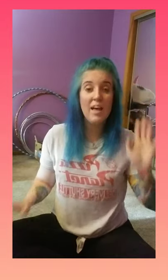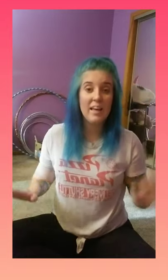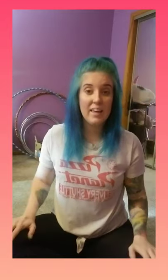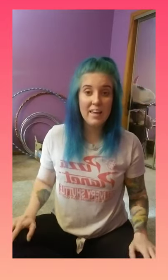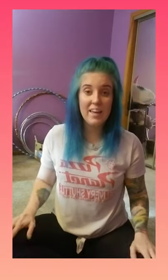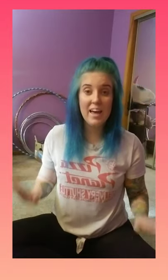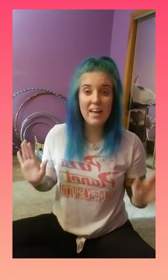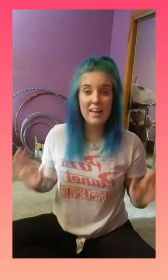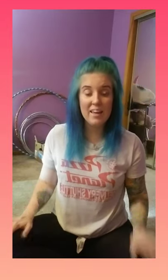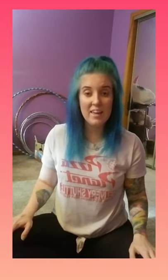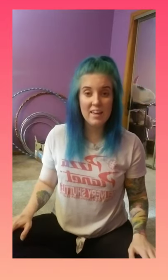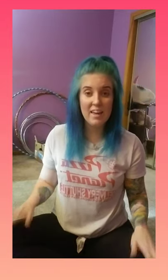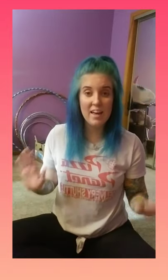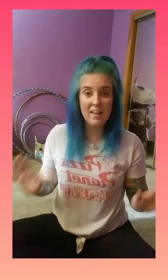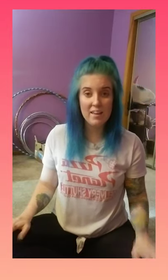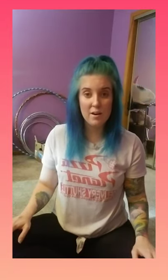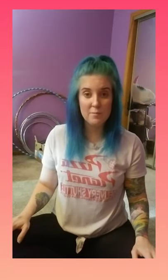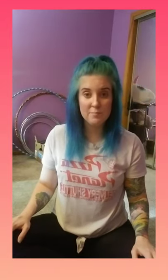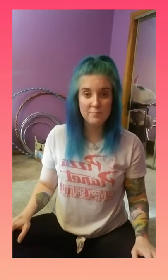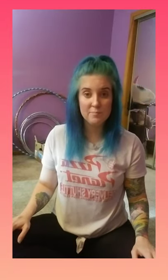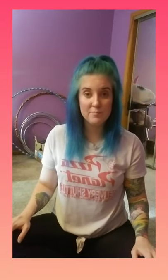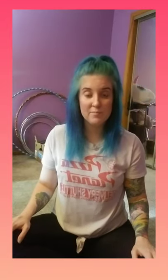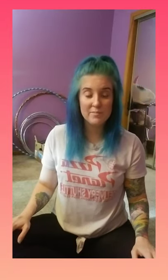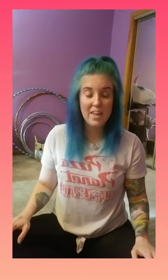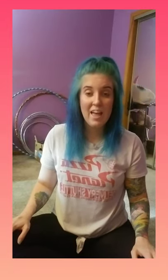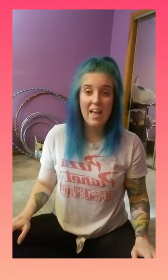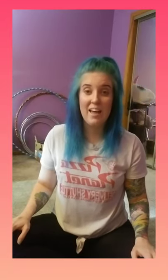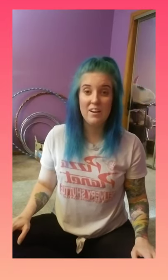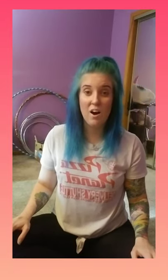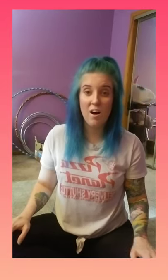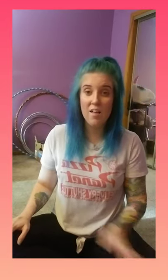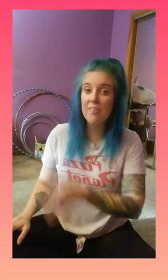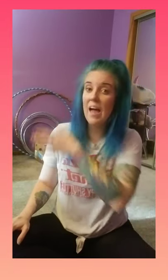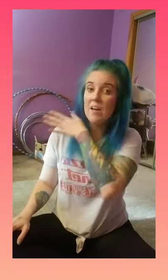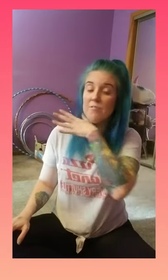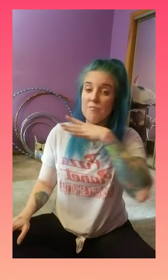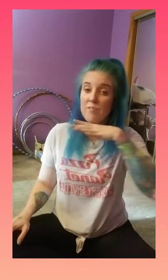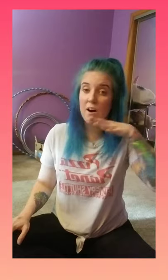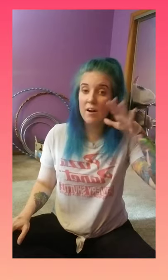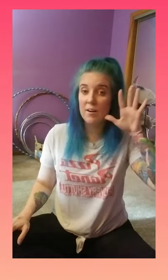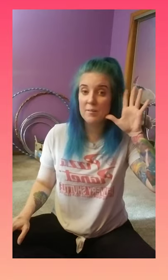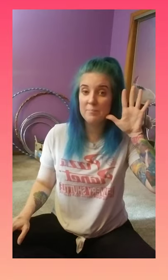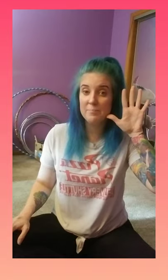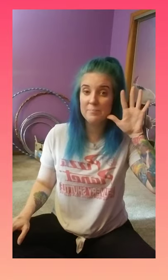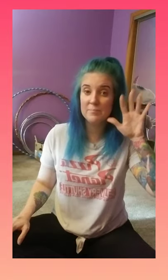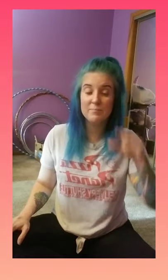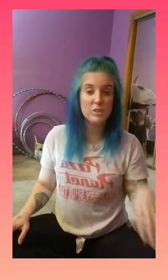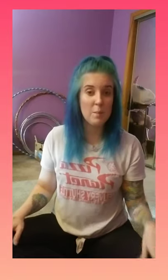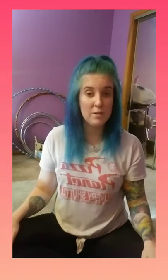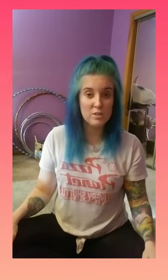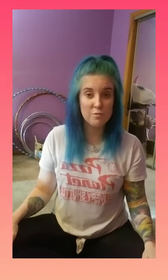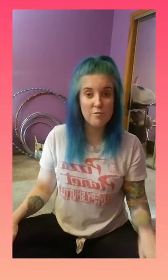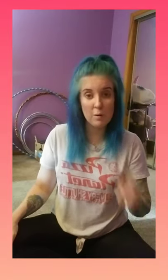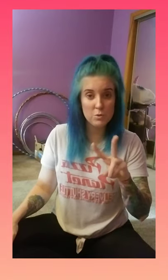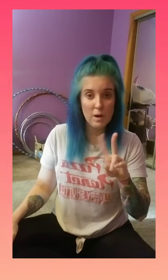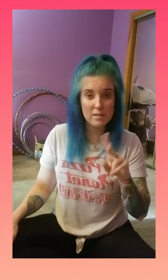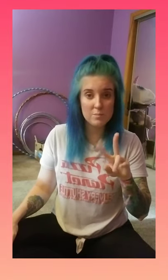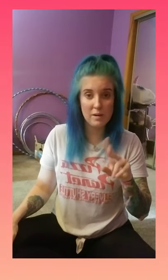E-I-E-I-O. And on that farm. So I'm going to do farm twice when I